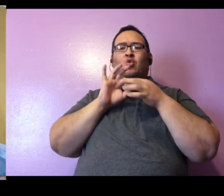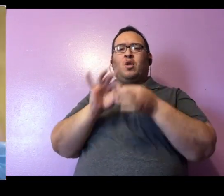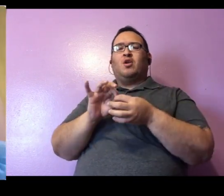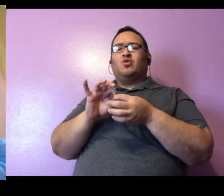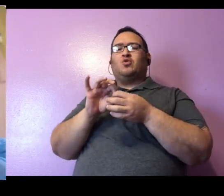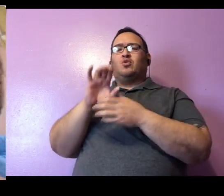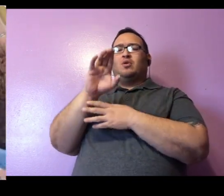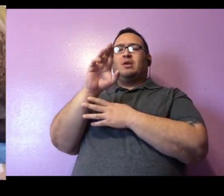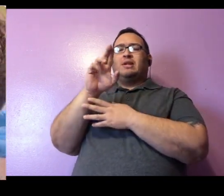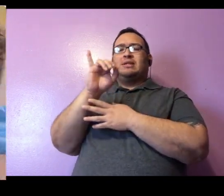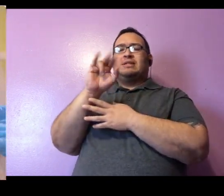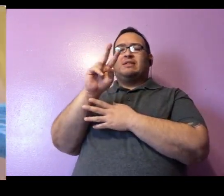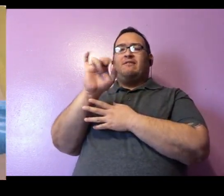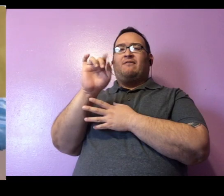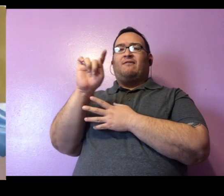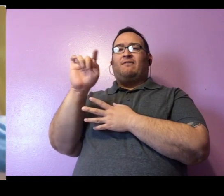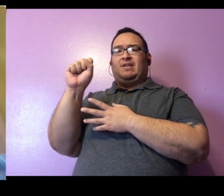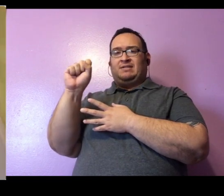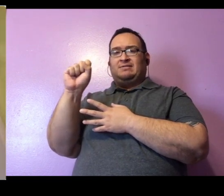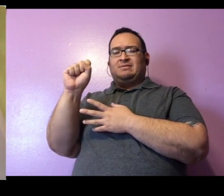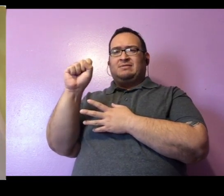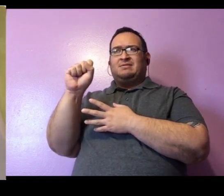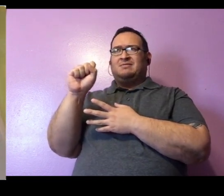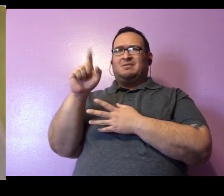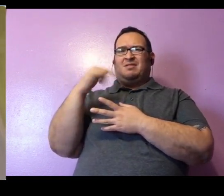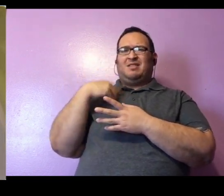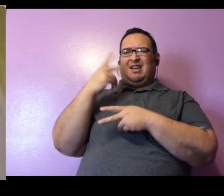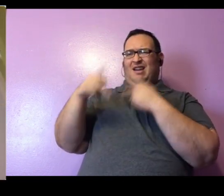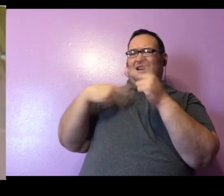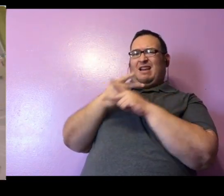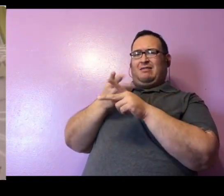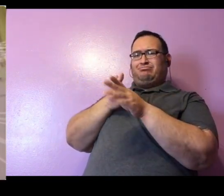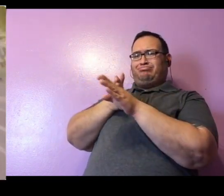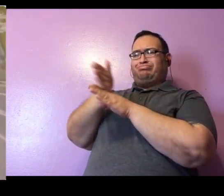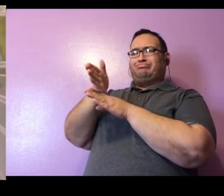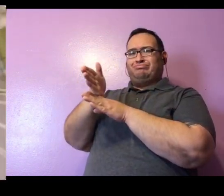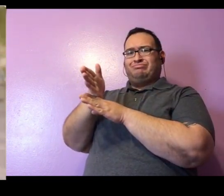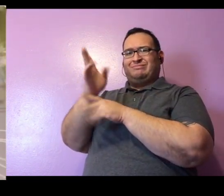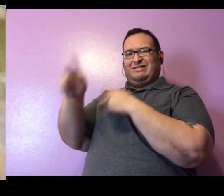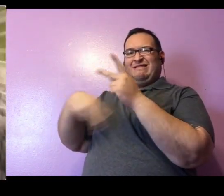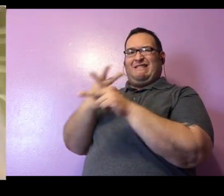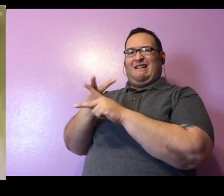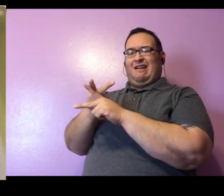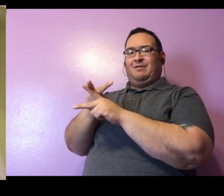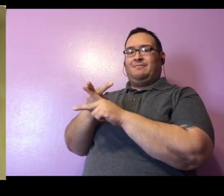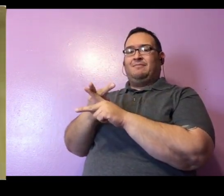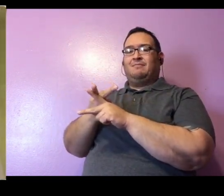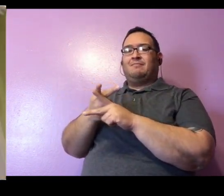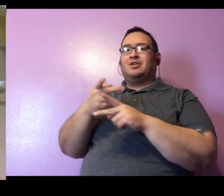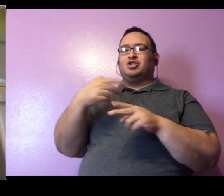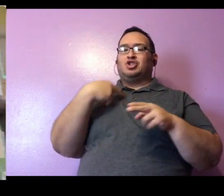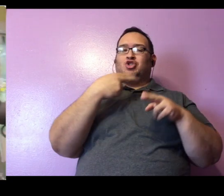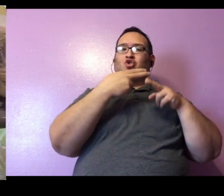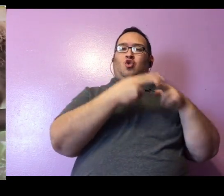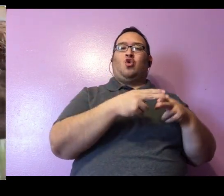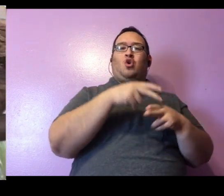animals. Colleen, where can we find these guys in the world? Yeah, so Lucille is specially called a Palawan Venturong.